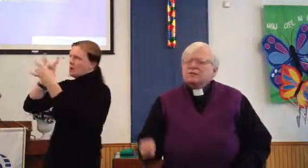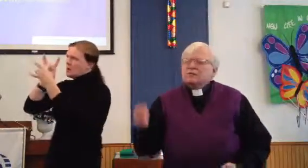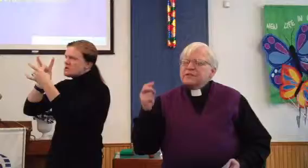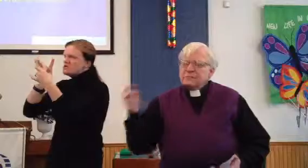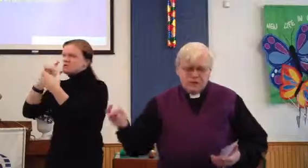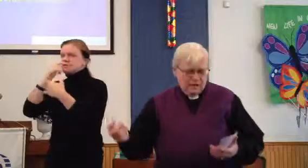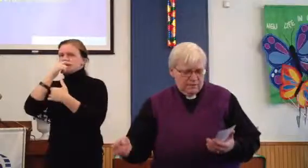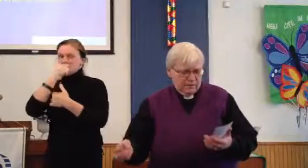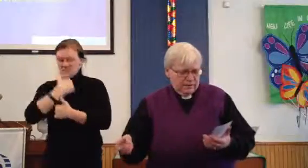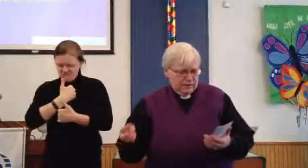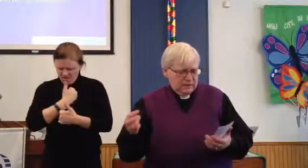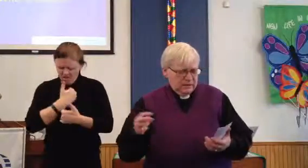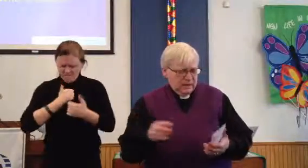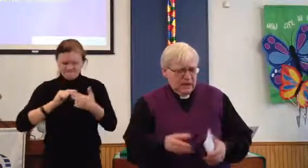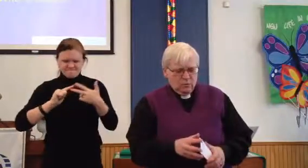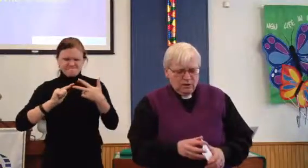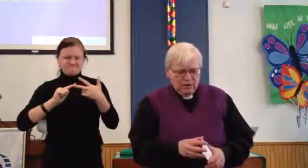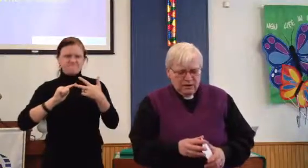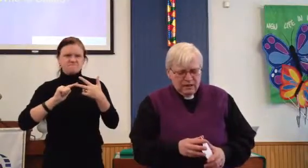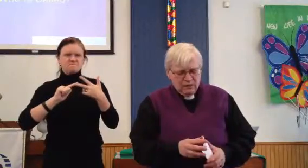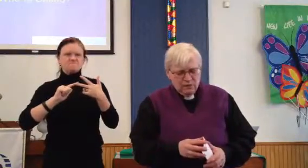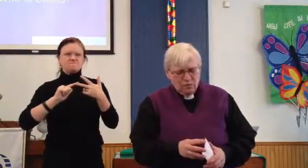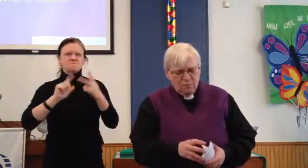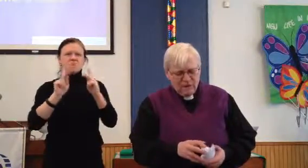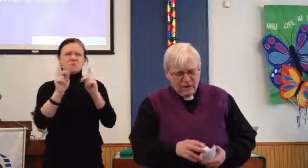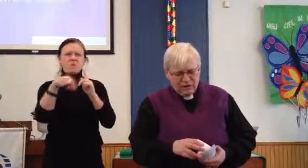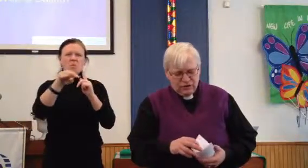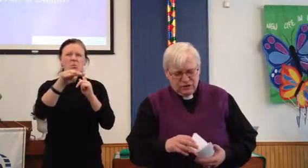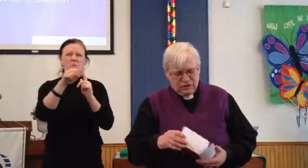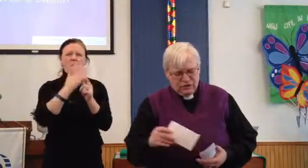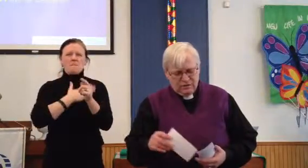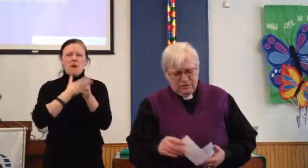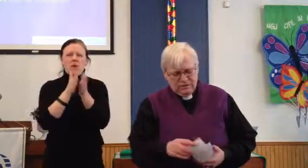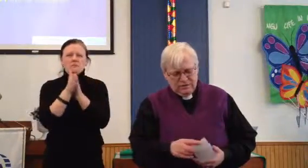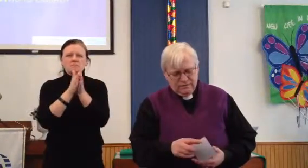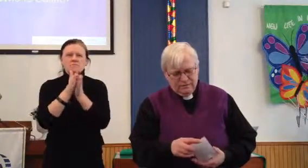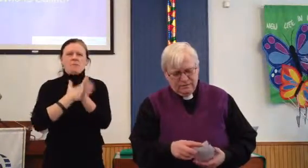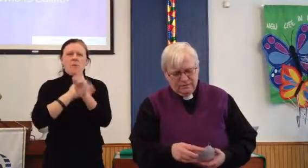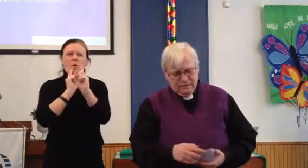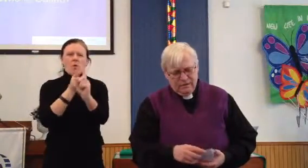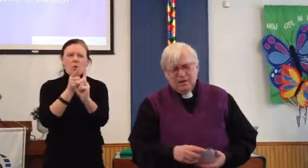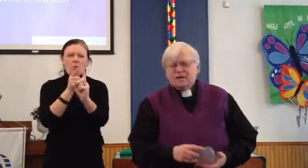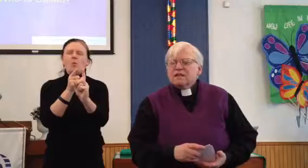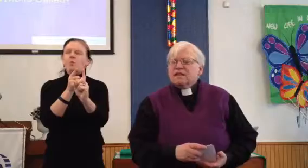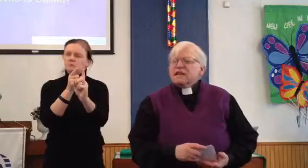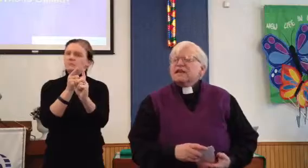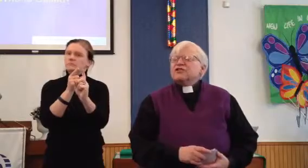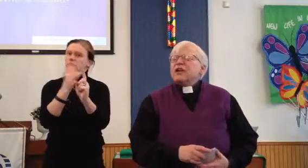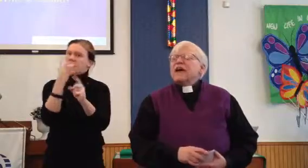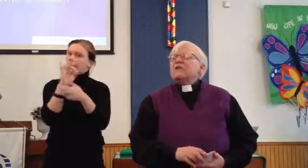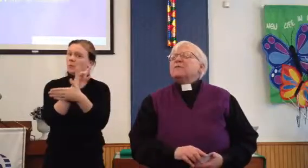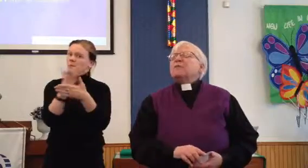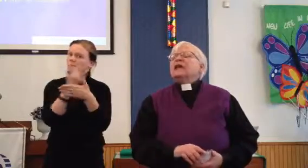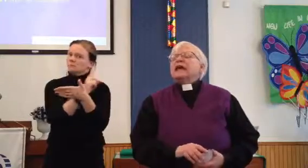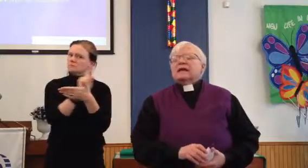with themselves, and with their individual passions. They each have a plan